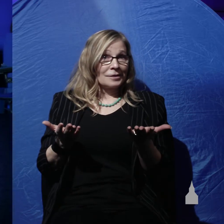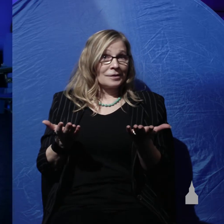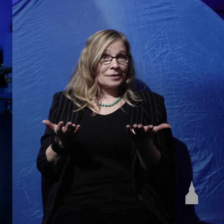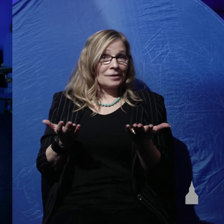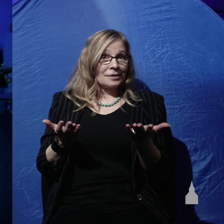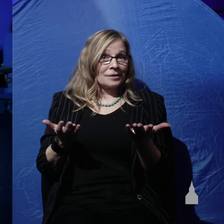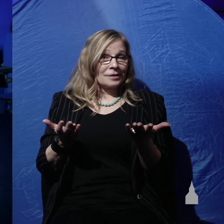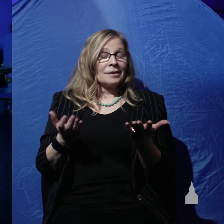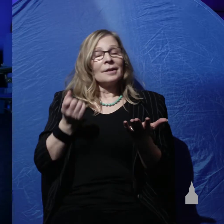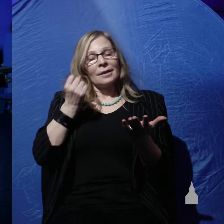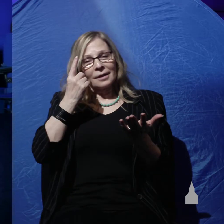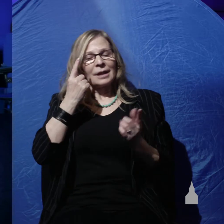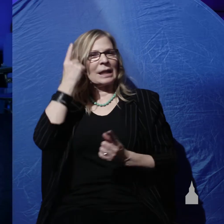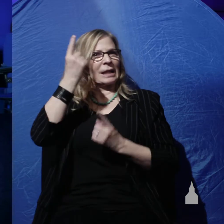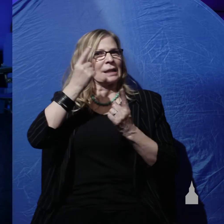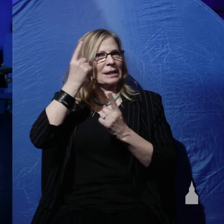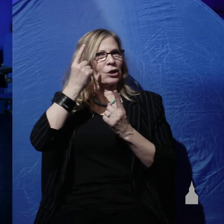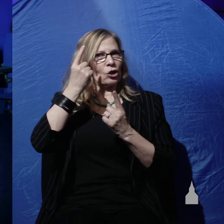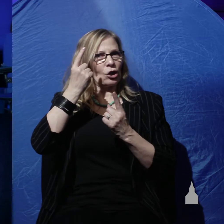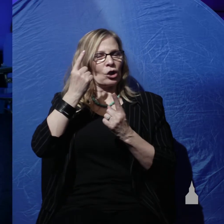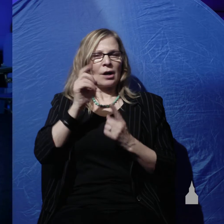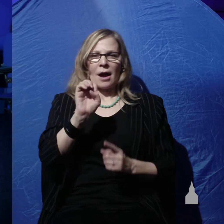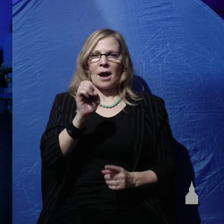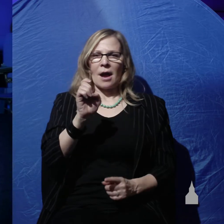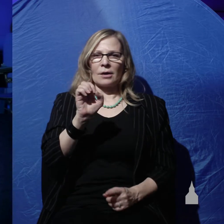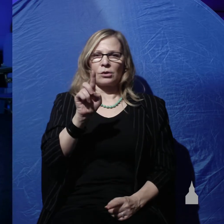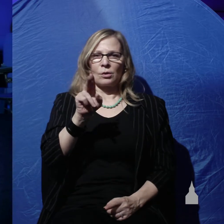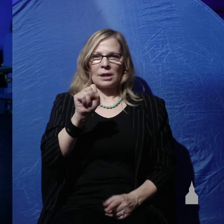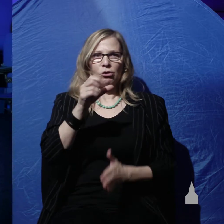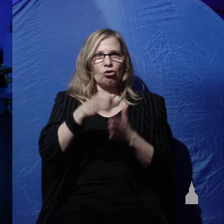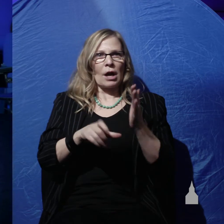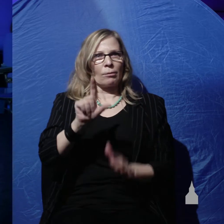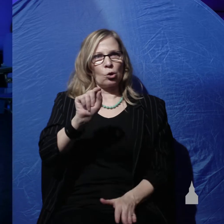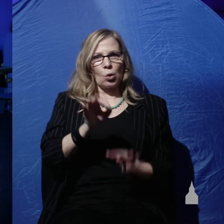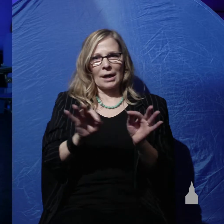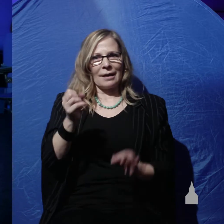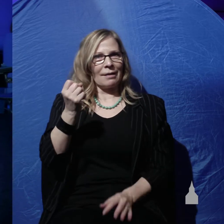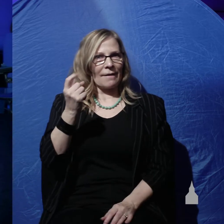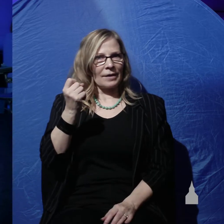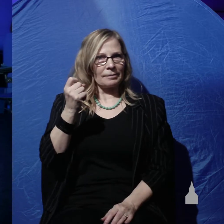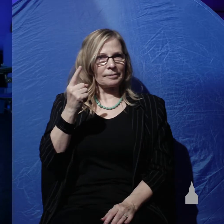But let's consider Exodus 20, 11. It tells us that these days were literal.